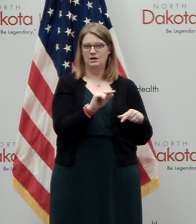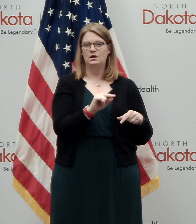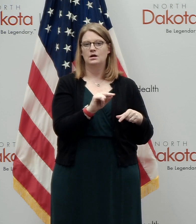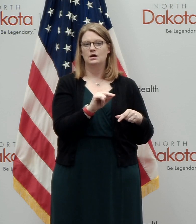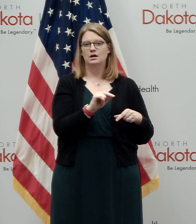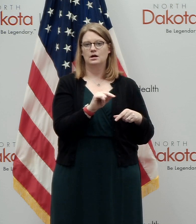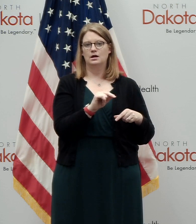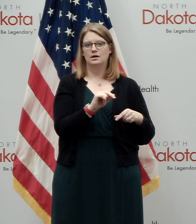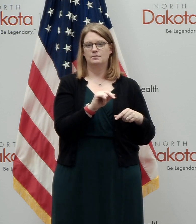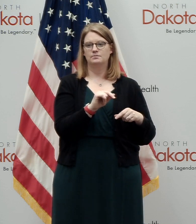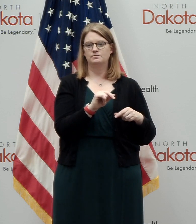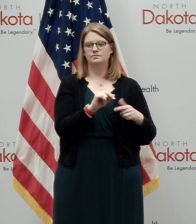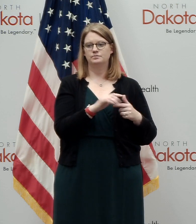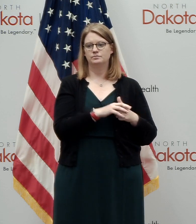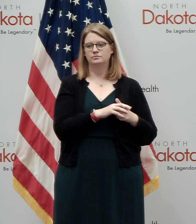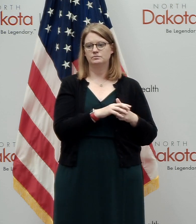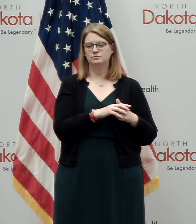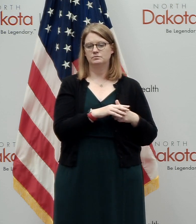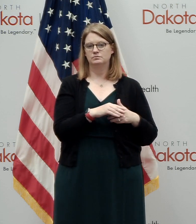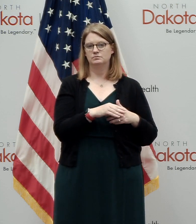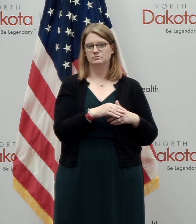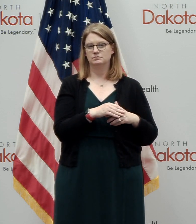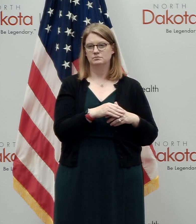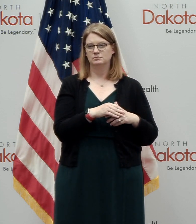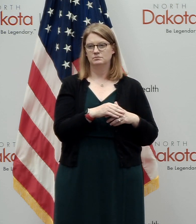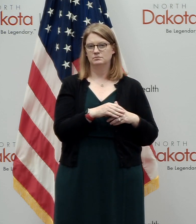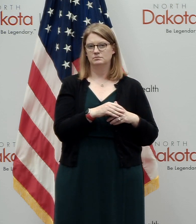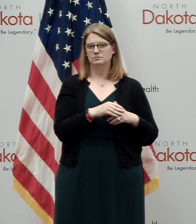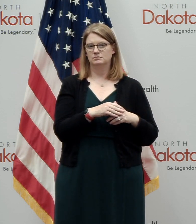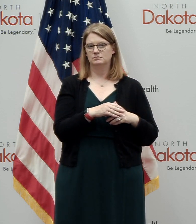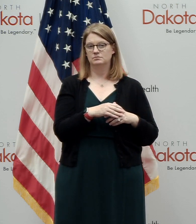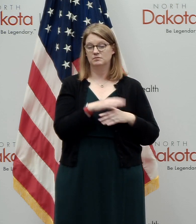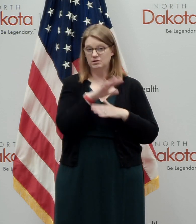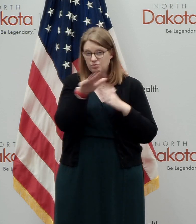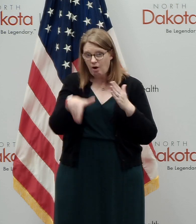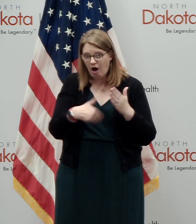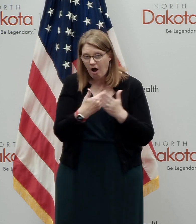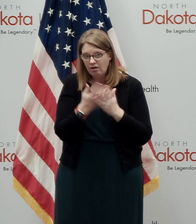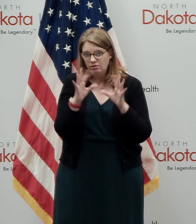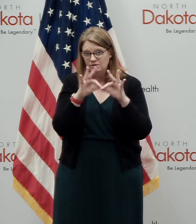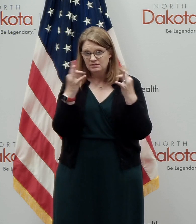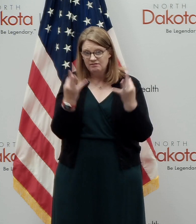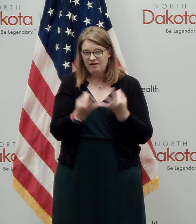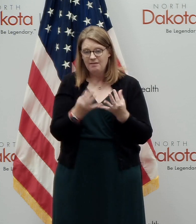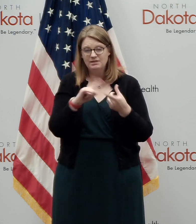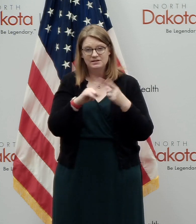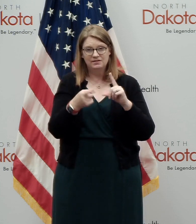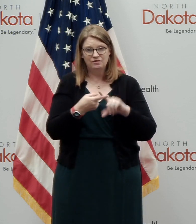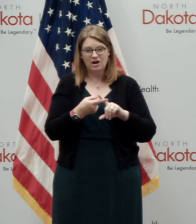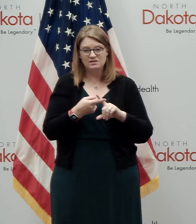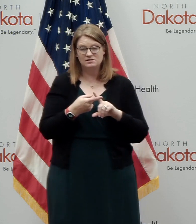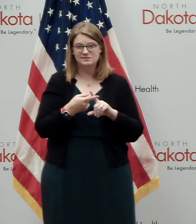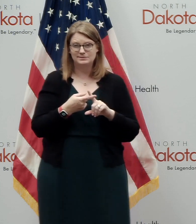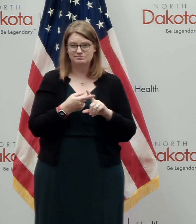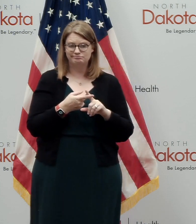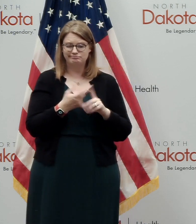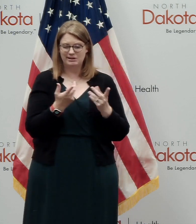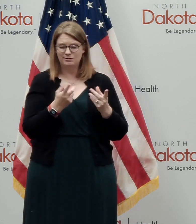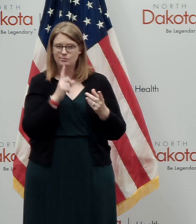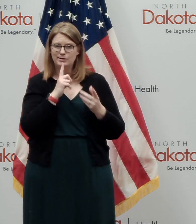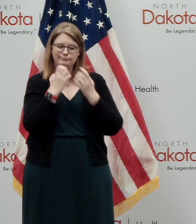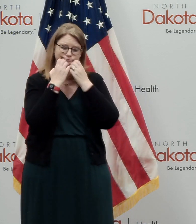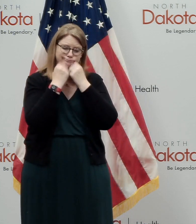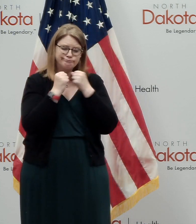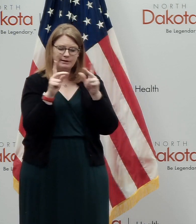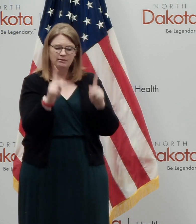But again, we want to say to all of those families and friends who've lost a loved one during this pandemic,